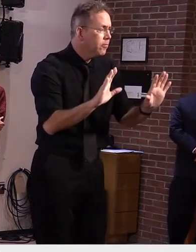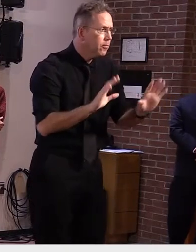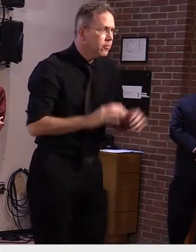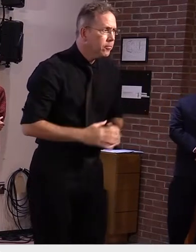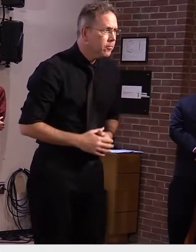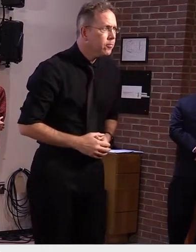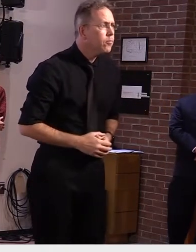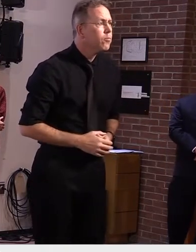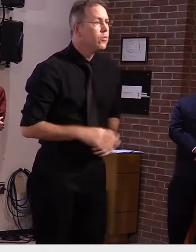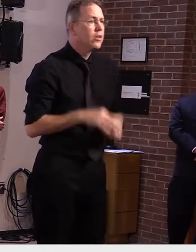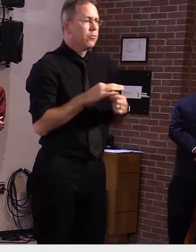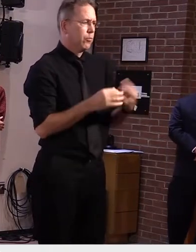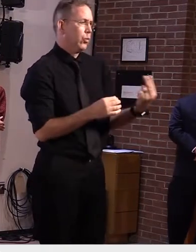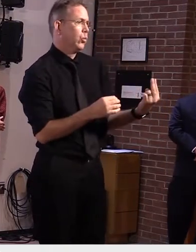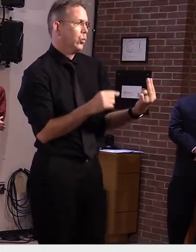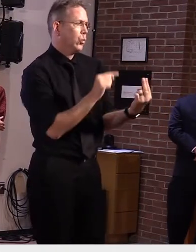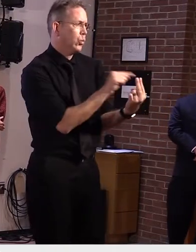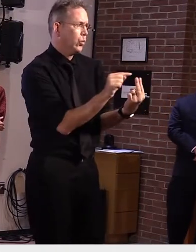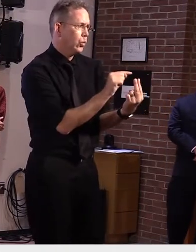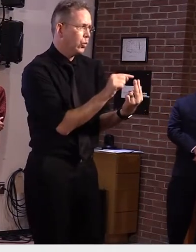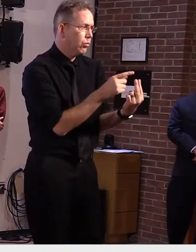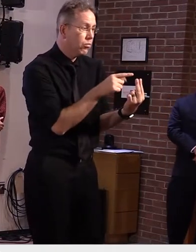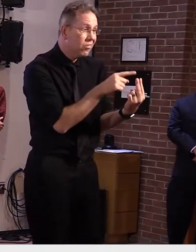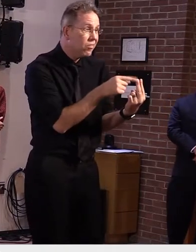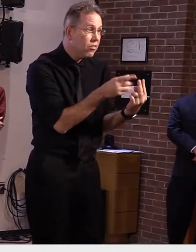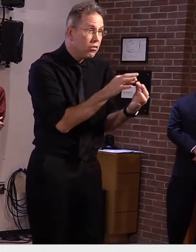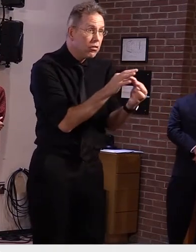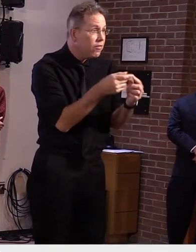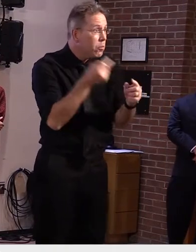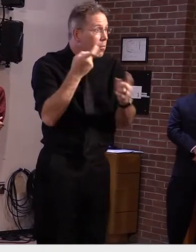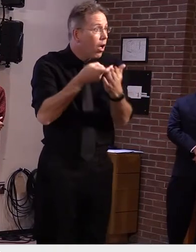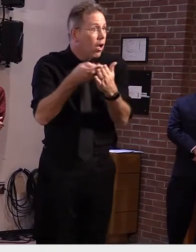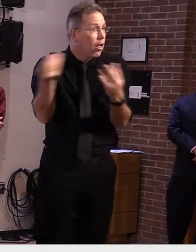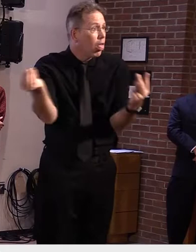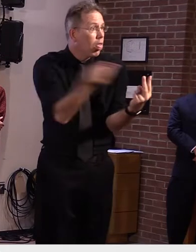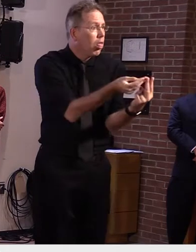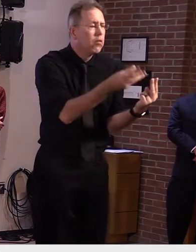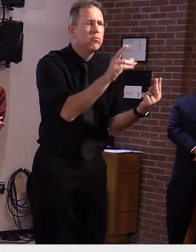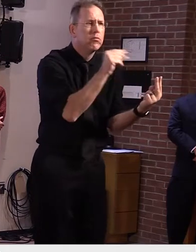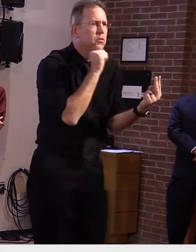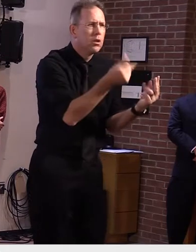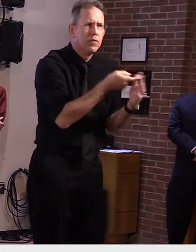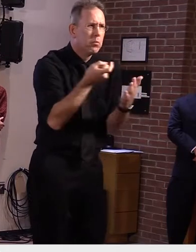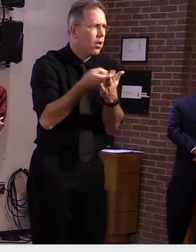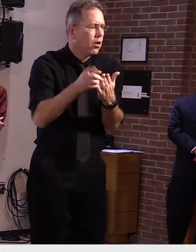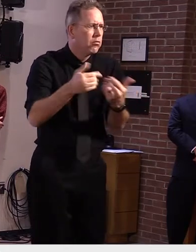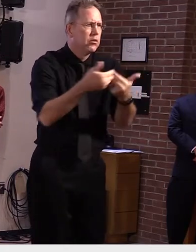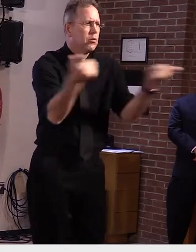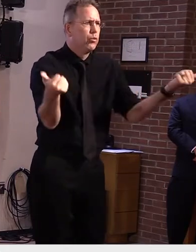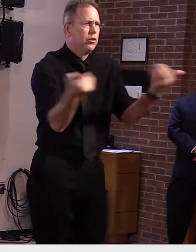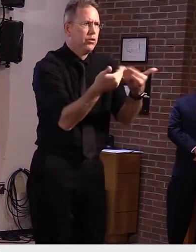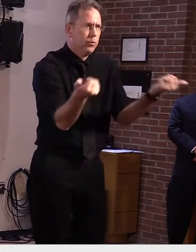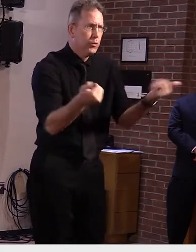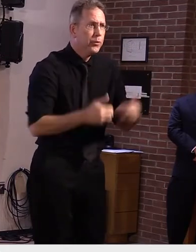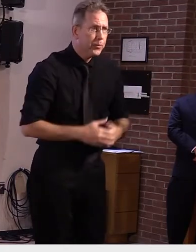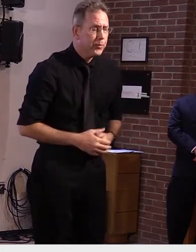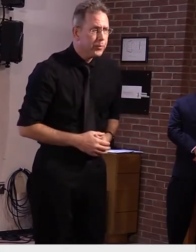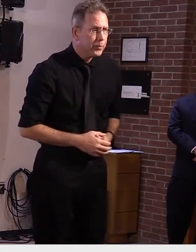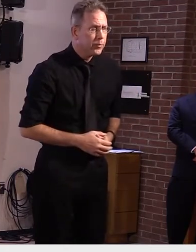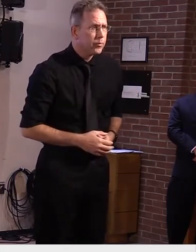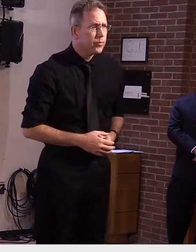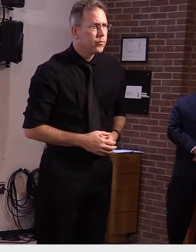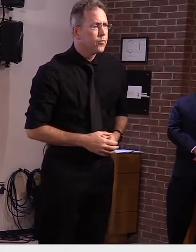associated with the hockey-related outbreak. The fact that this is the state's first in-school